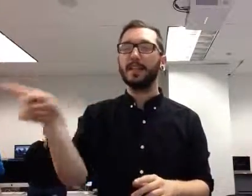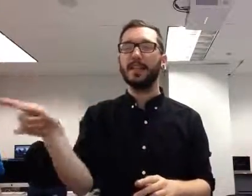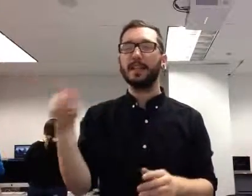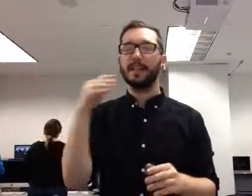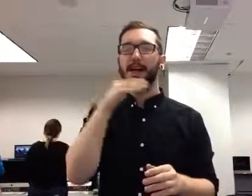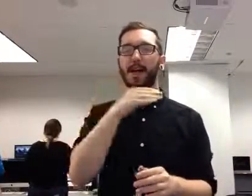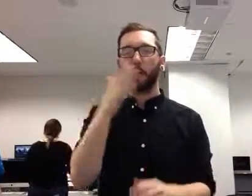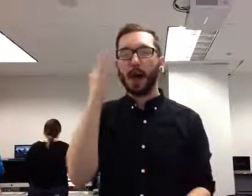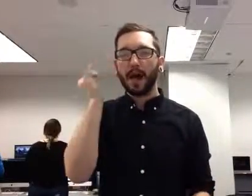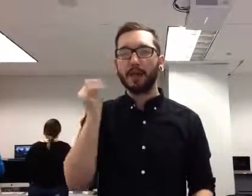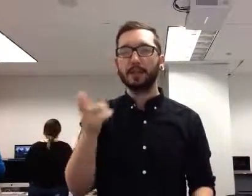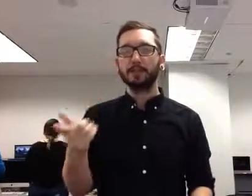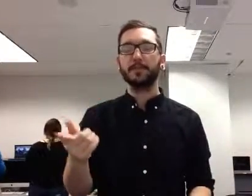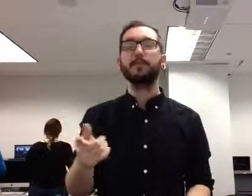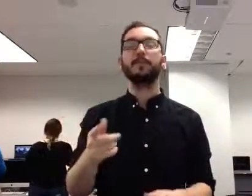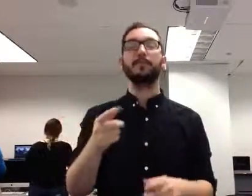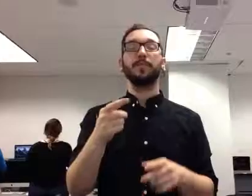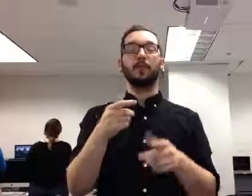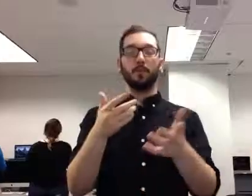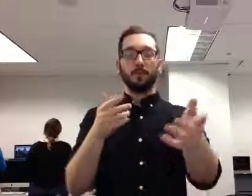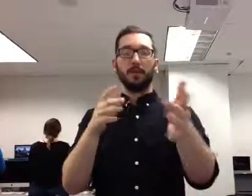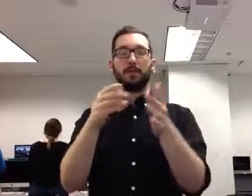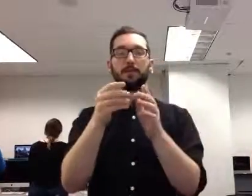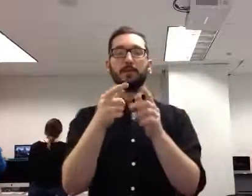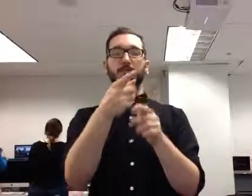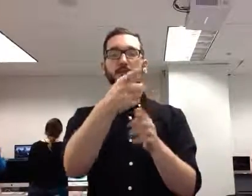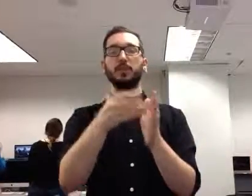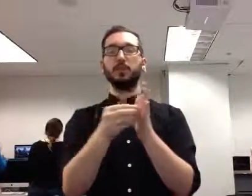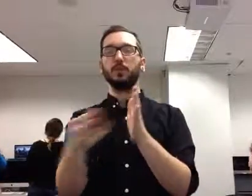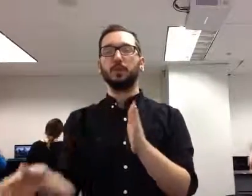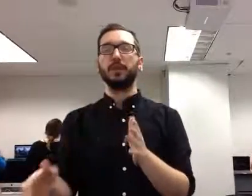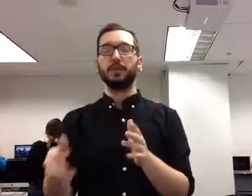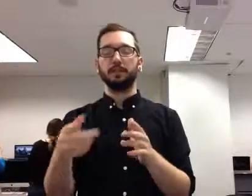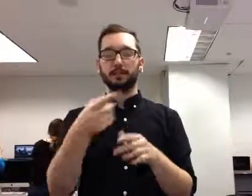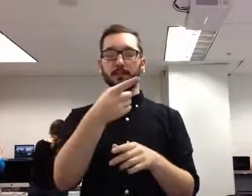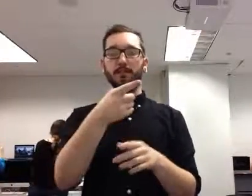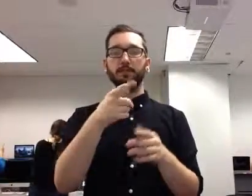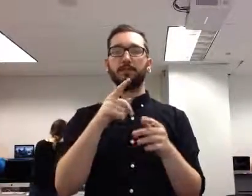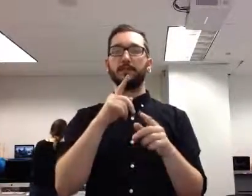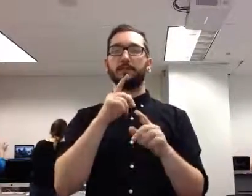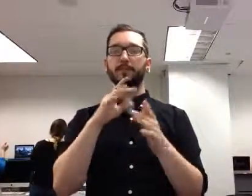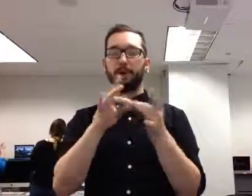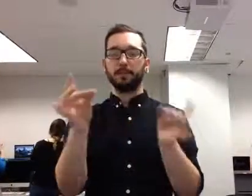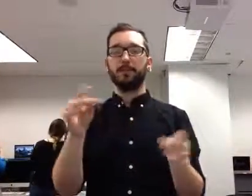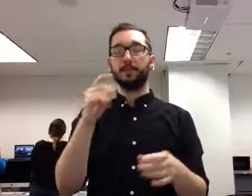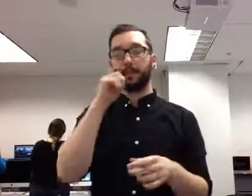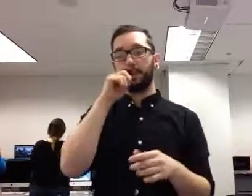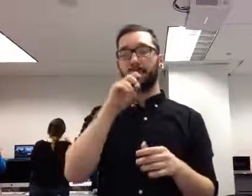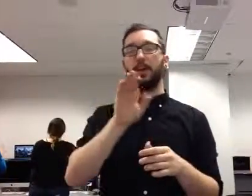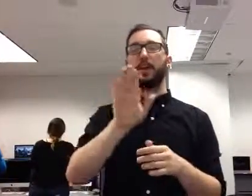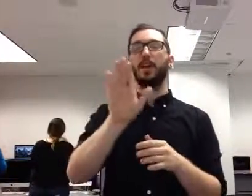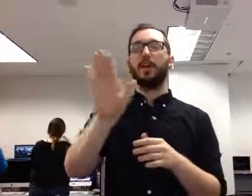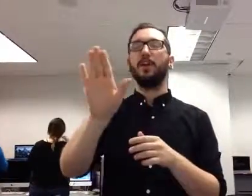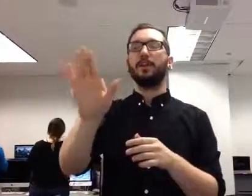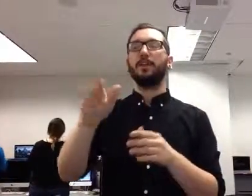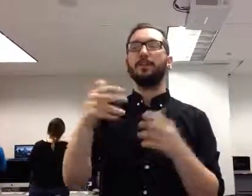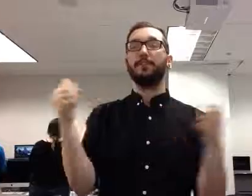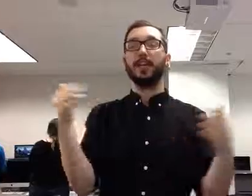Go ahead. Both of you are fairly correct. Powerful, they knew what they doing, but what was their biggest fear in 1945? They didn't want the world to know that their troops were wiped out.